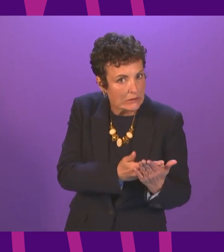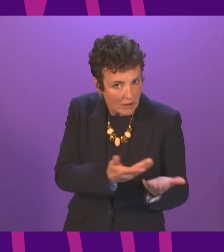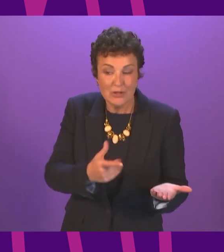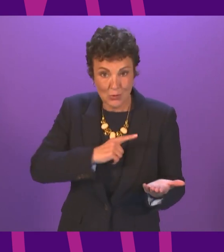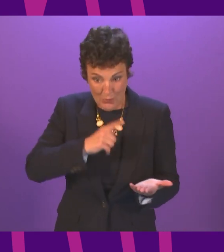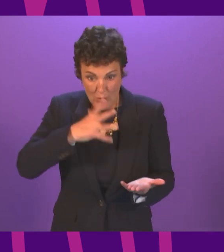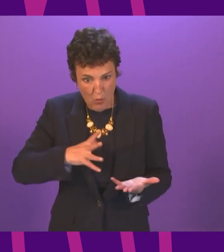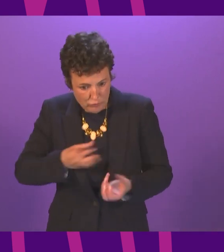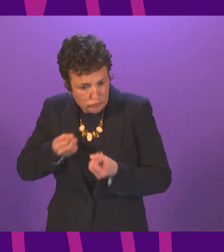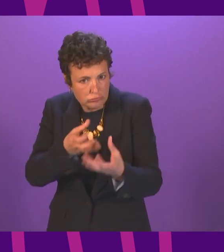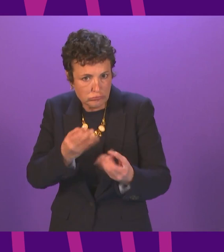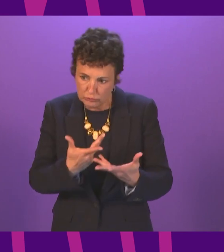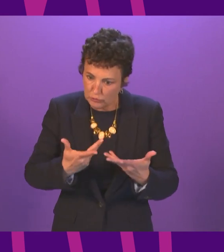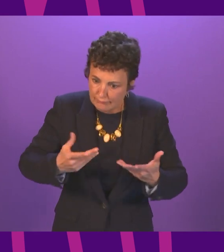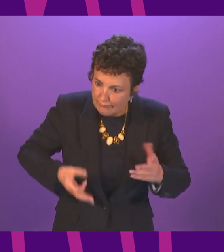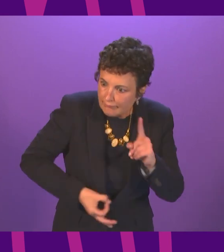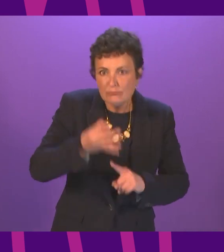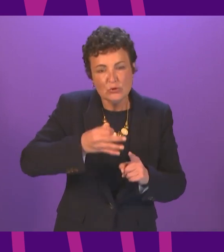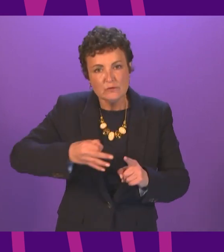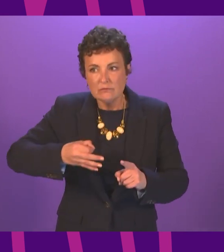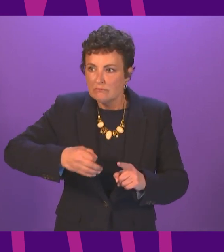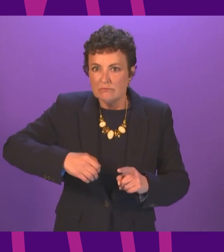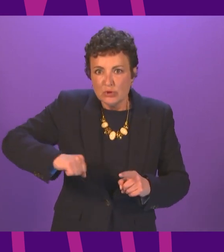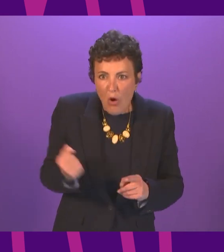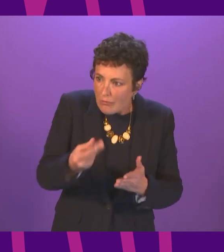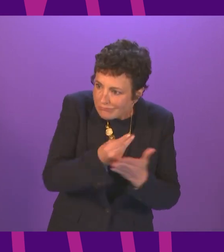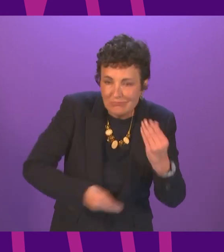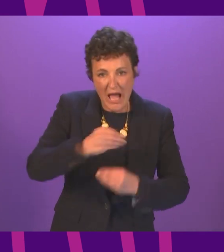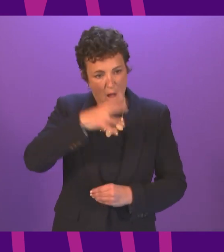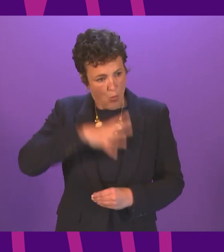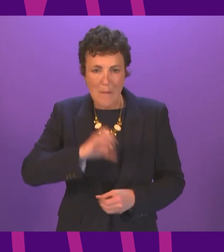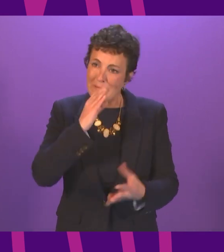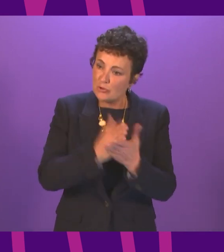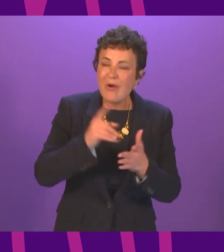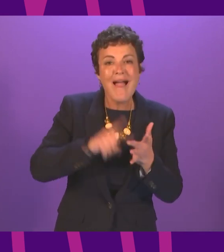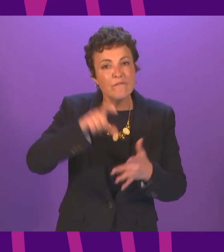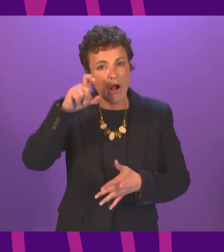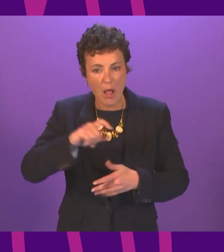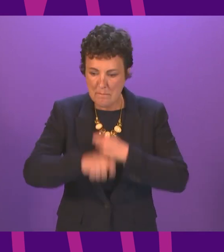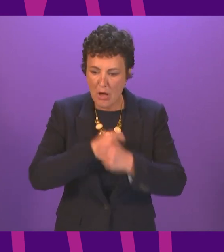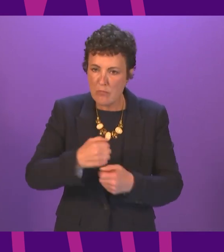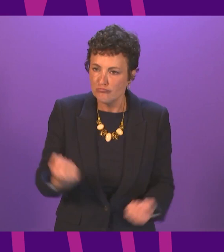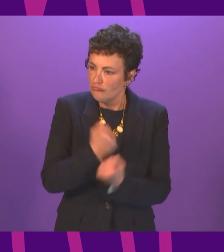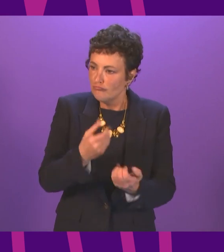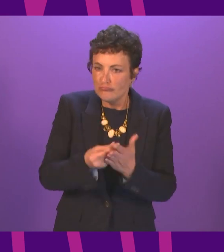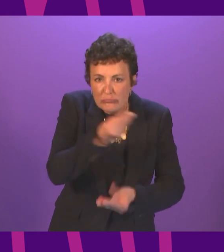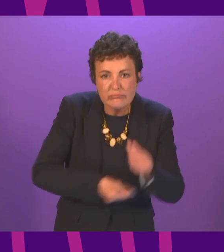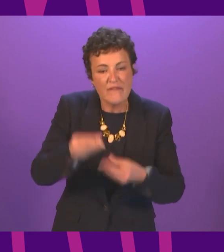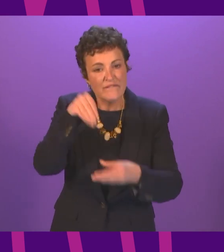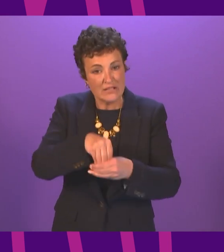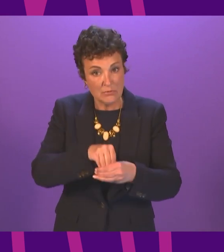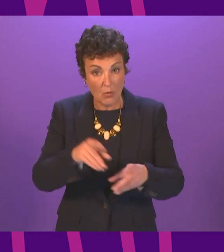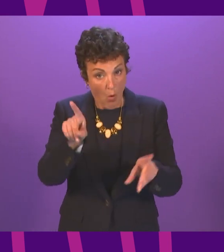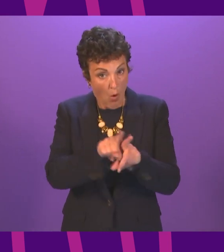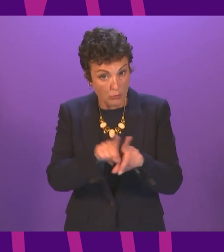from COVID must be seen as an opportunity to build a stronger Ember Clyde and a stronger Scotland part of this clearly involved increasing